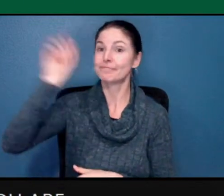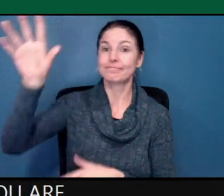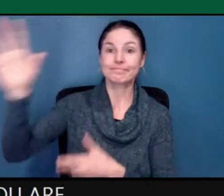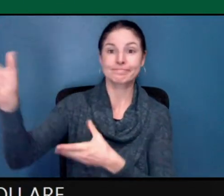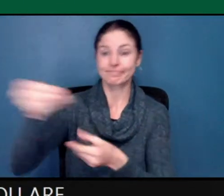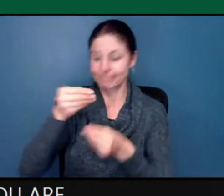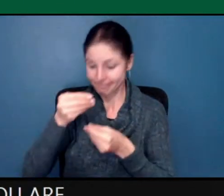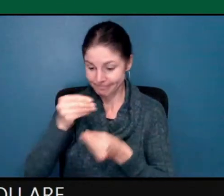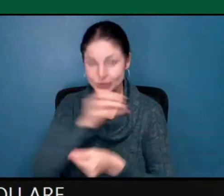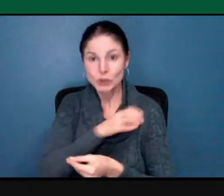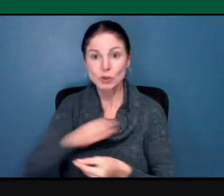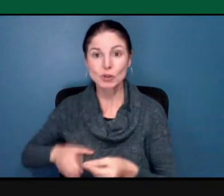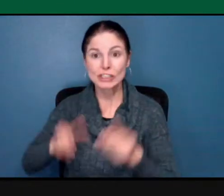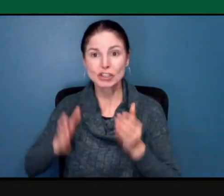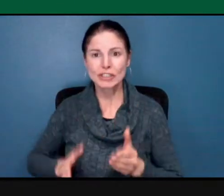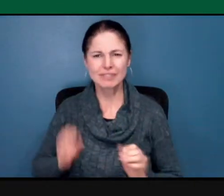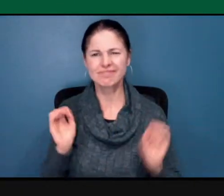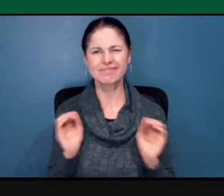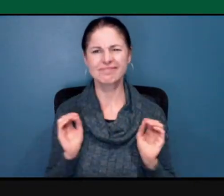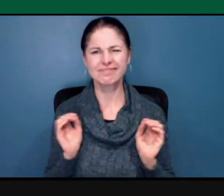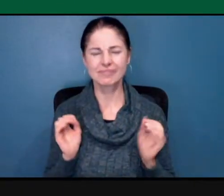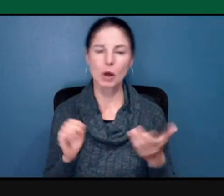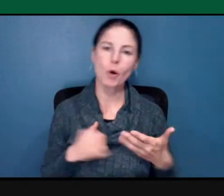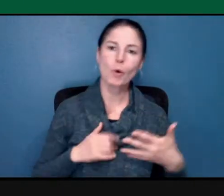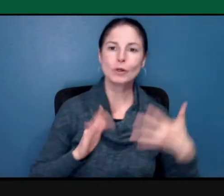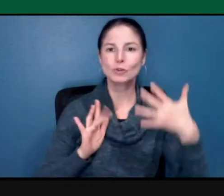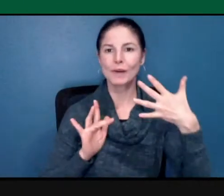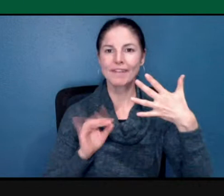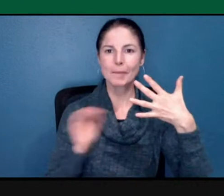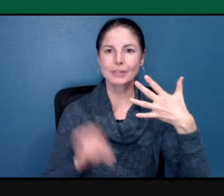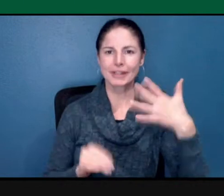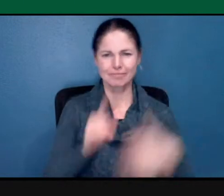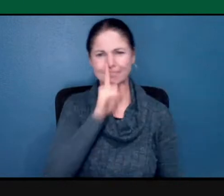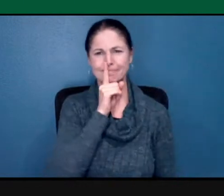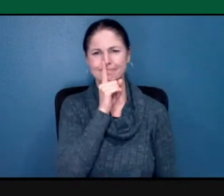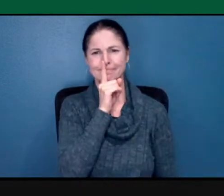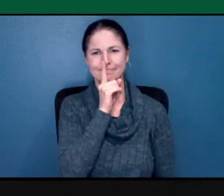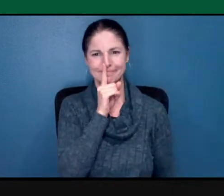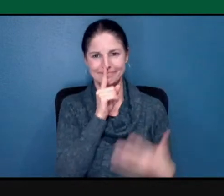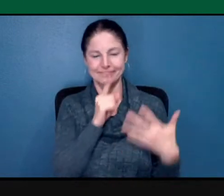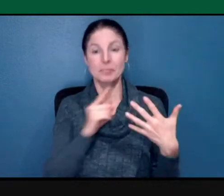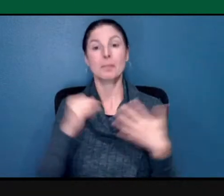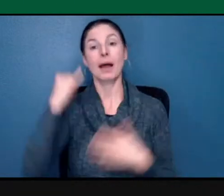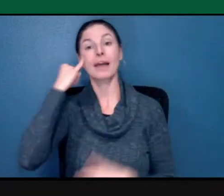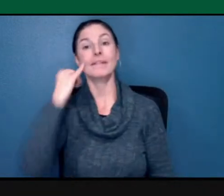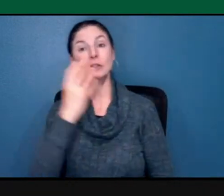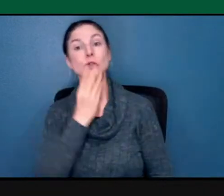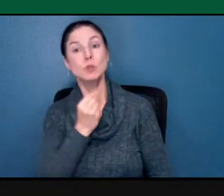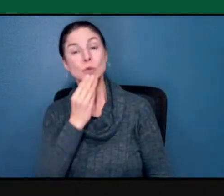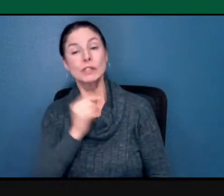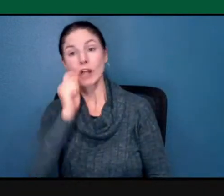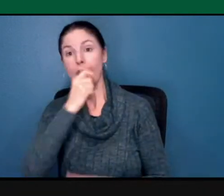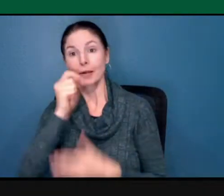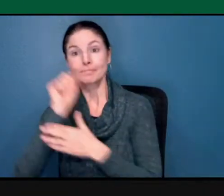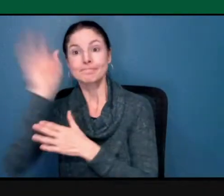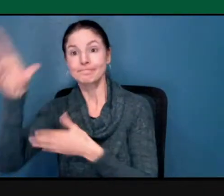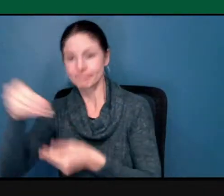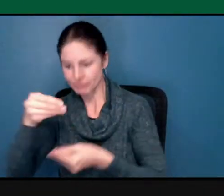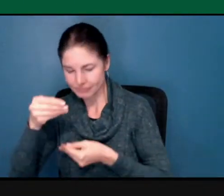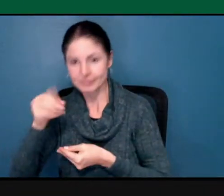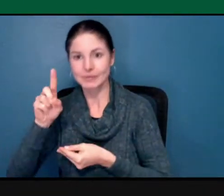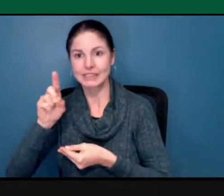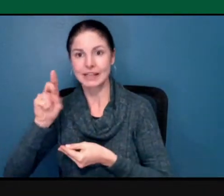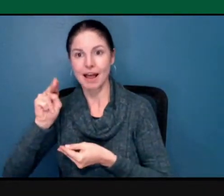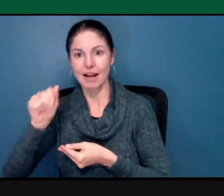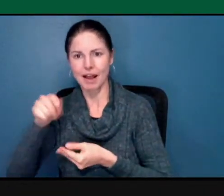It doesn't say, oh, you're 25% Christian. If you're Jewish, it shows up on your DNA test because